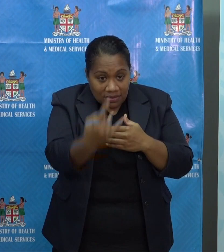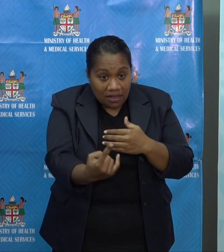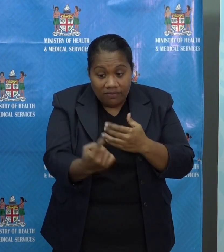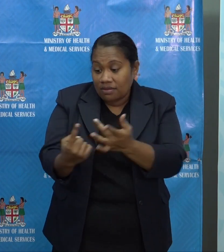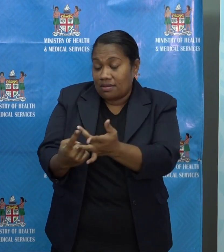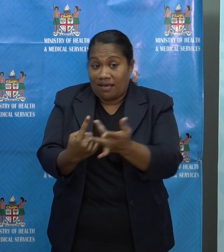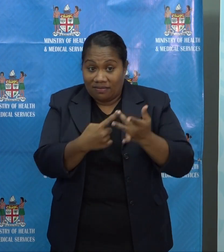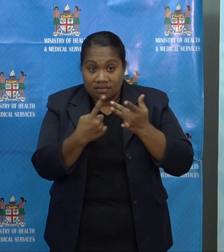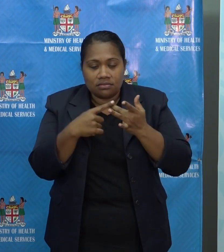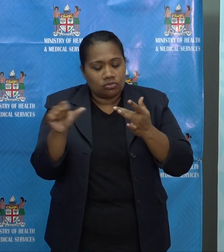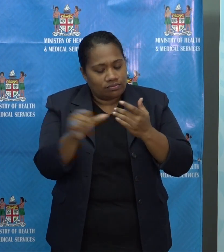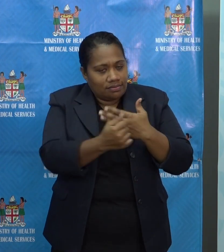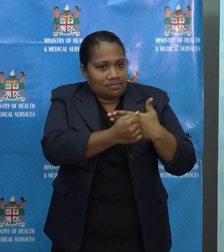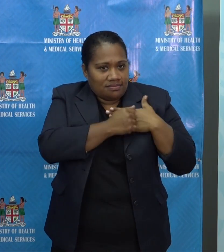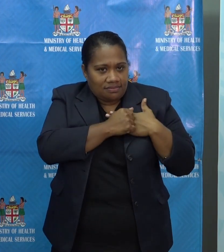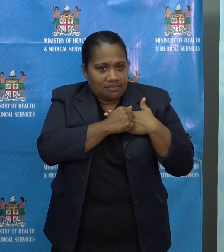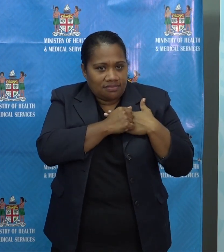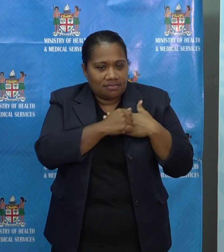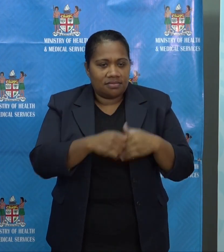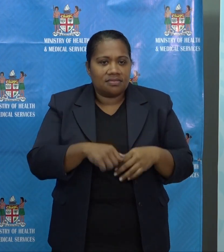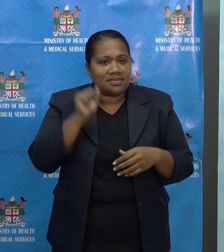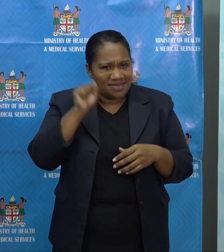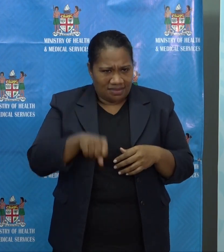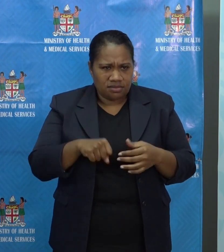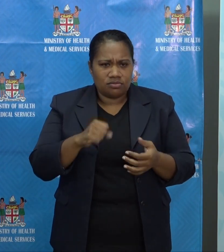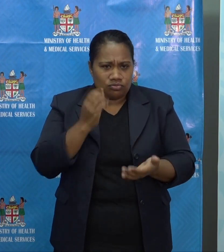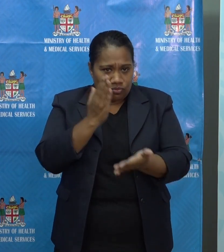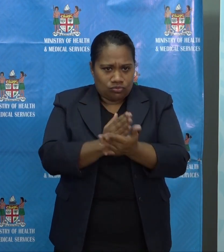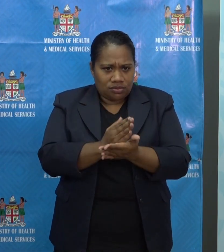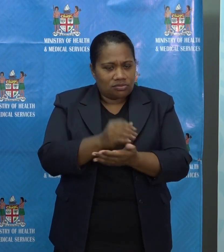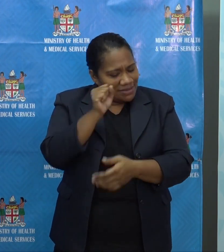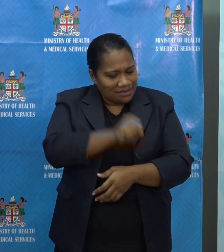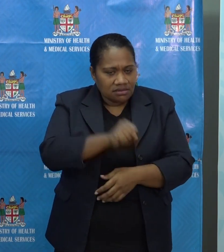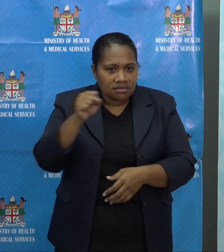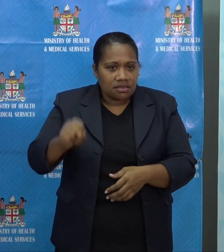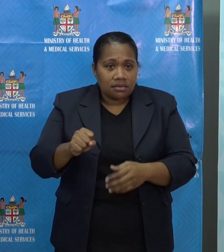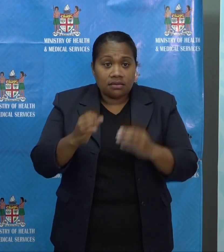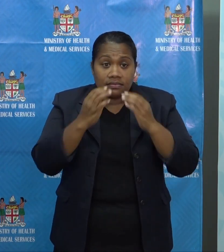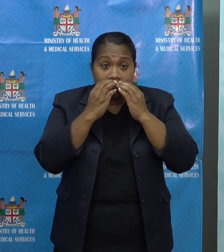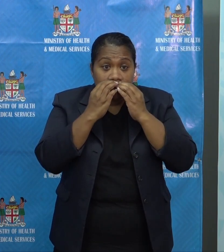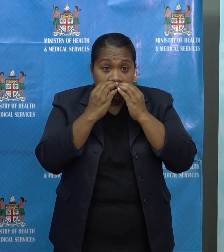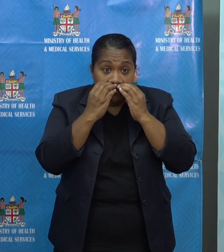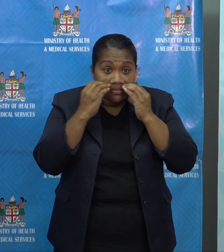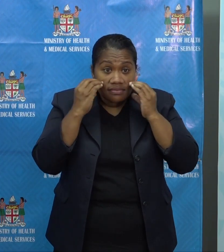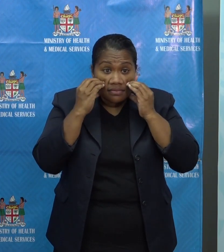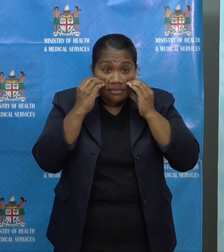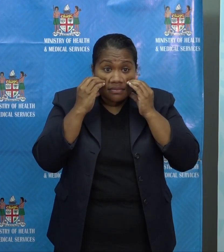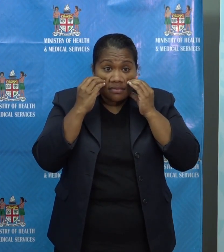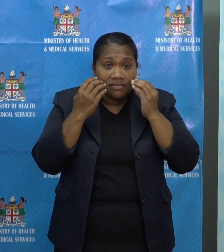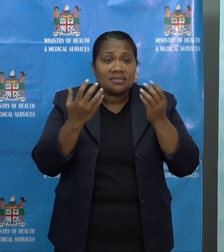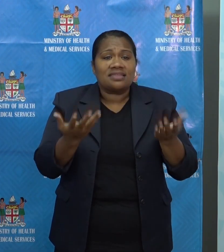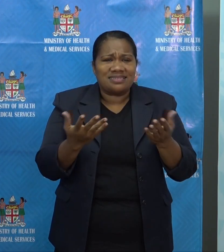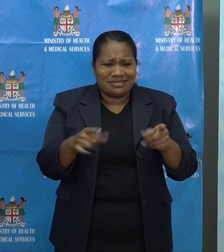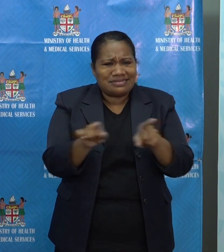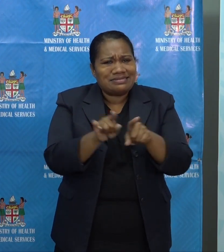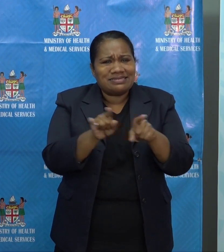Seriously, a mask worn below the nose is hardly different from wearing no mask at all.